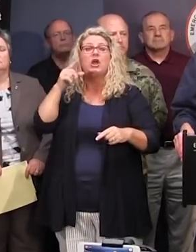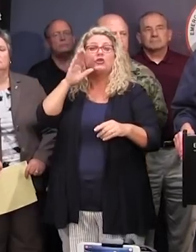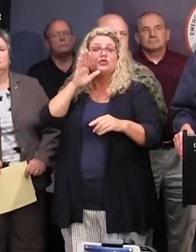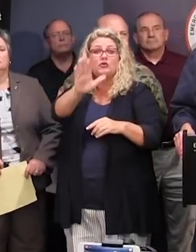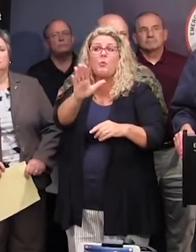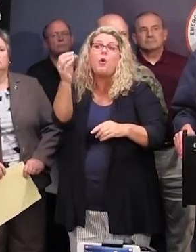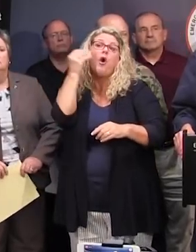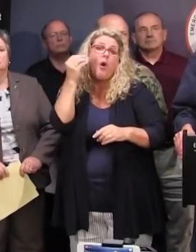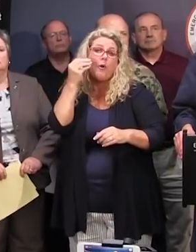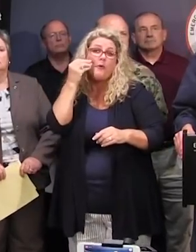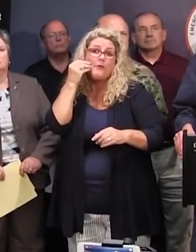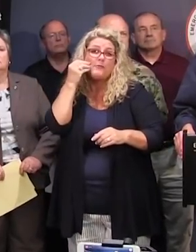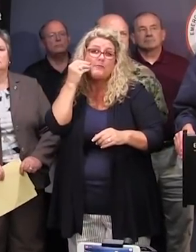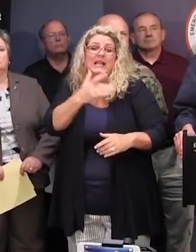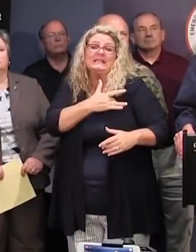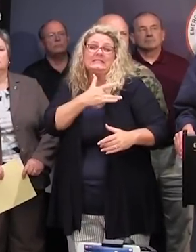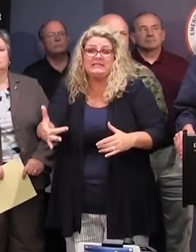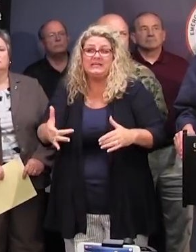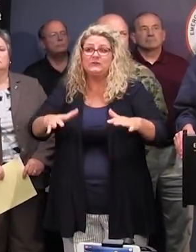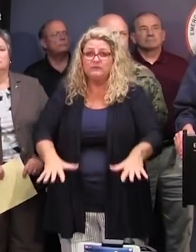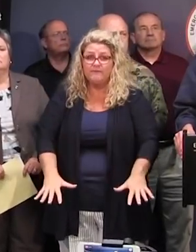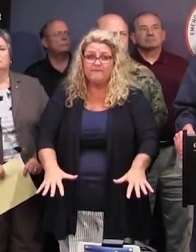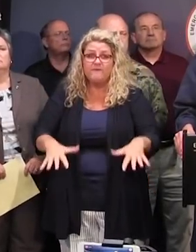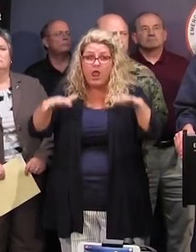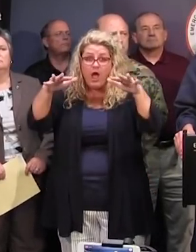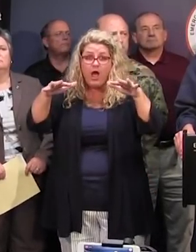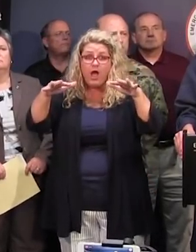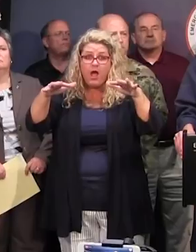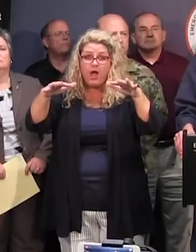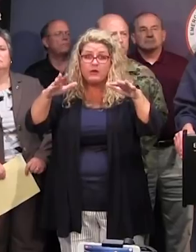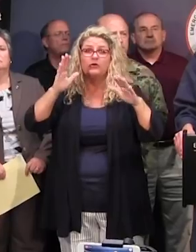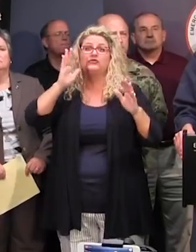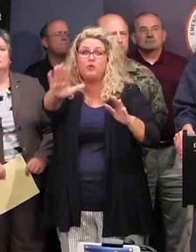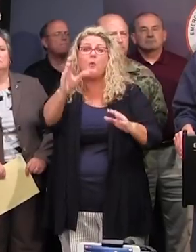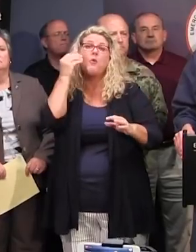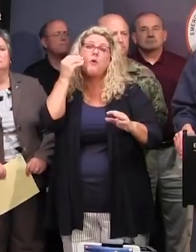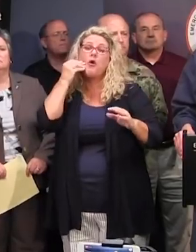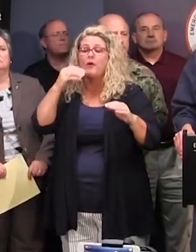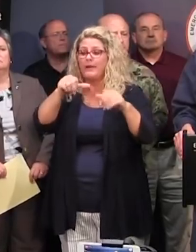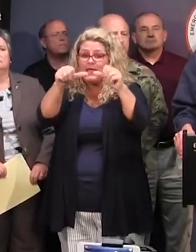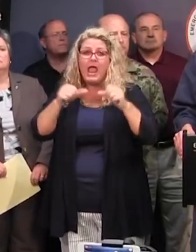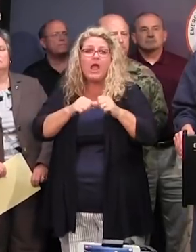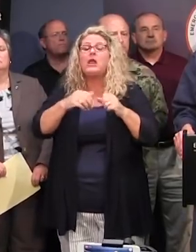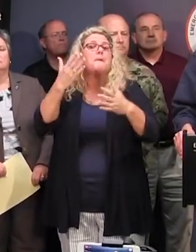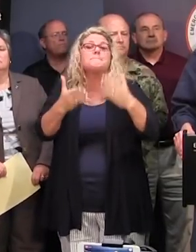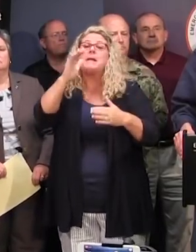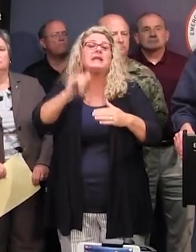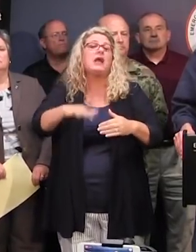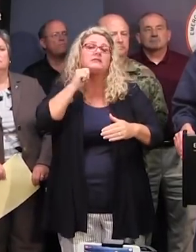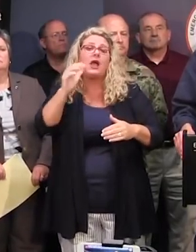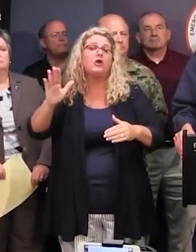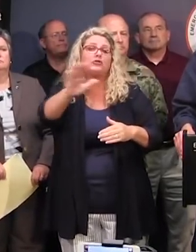an area that usually floods, if you are in a low-lying area, even if you are not in an evacuation zone